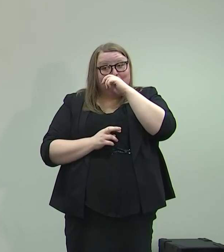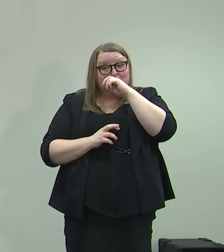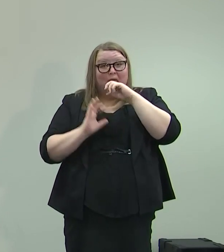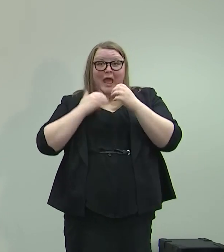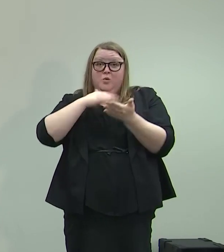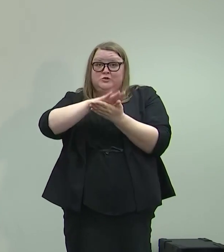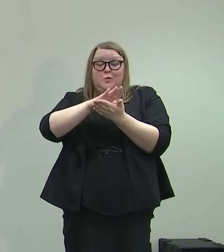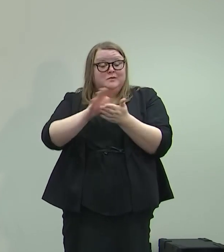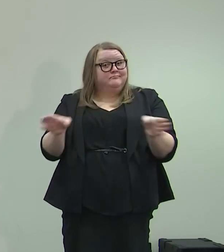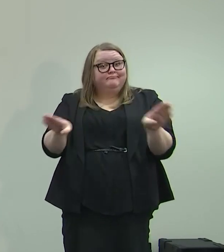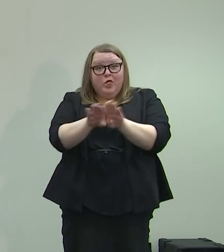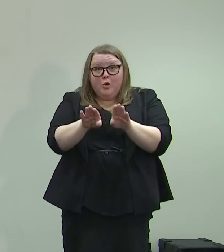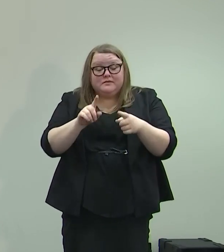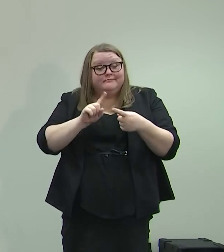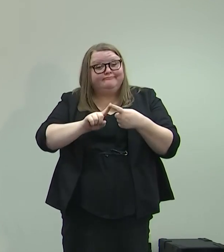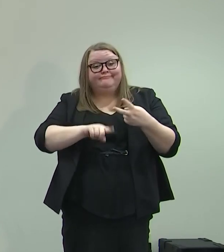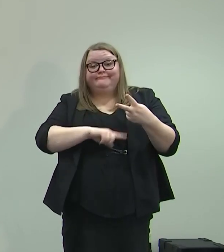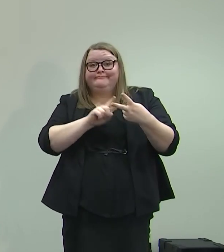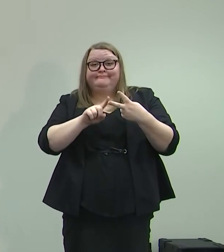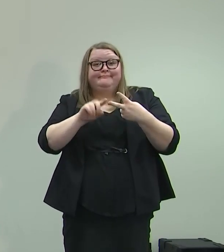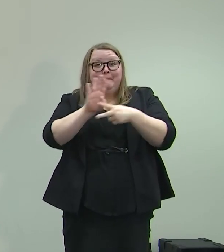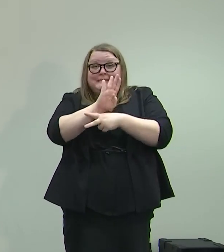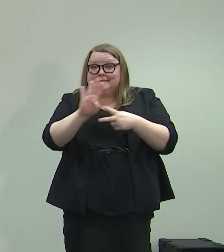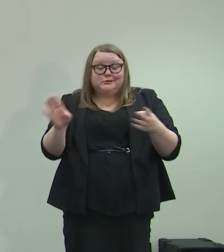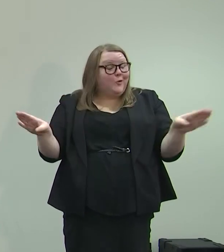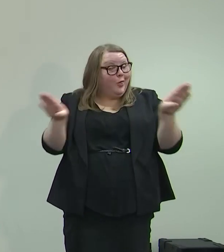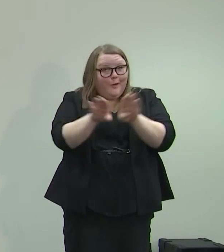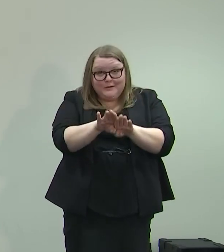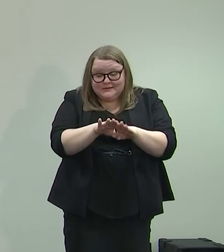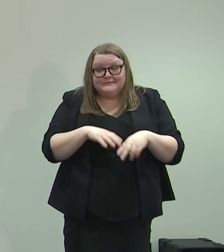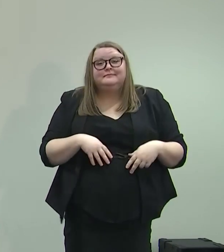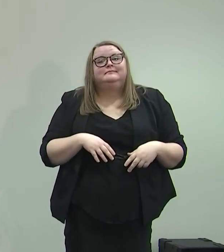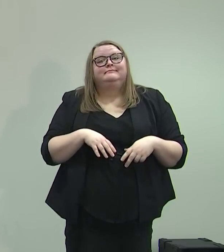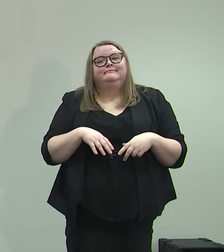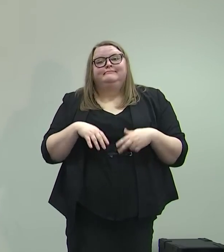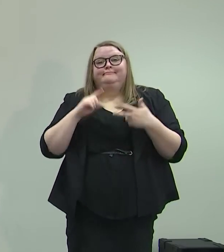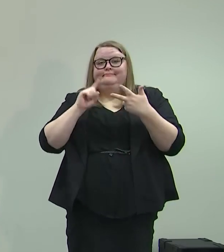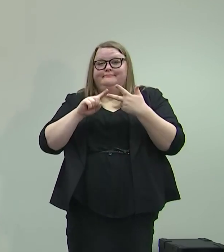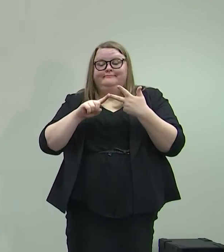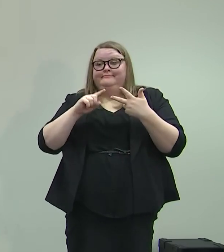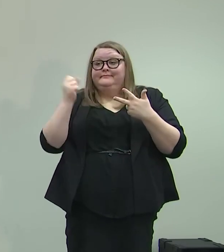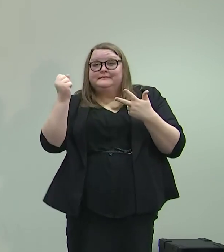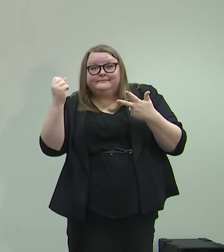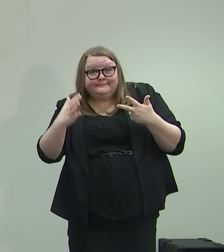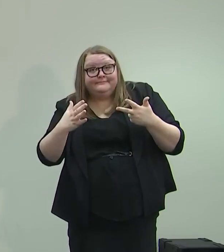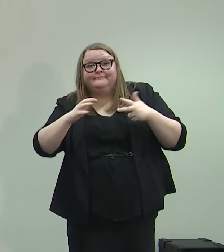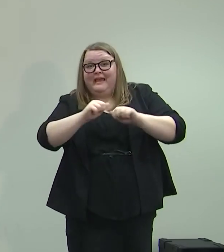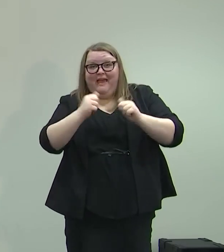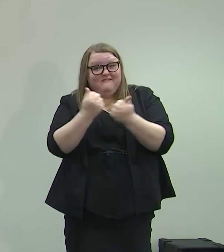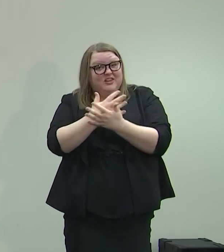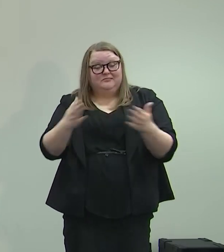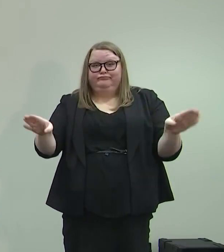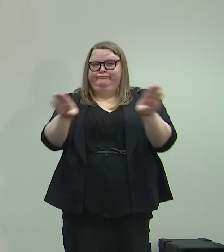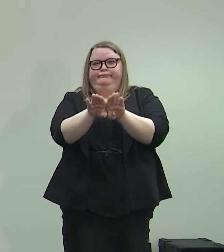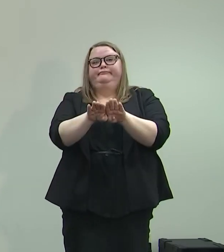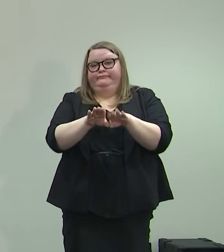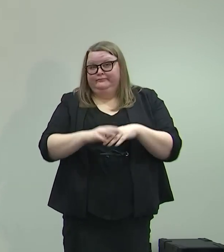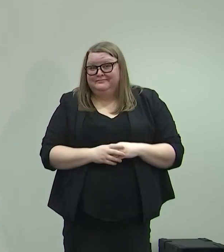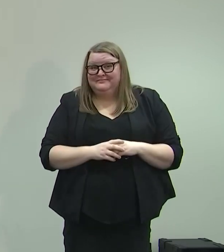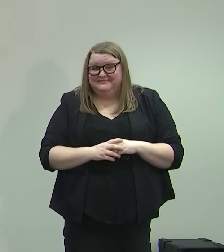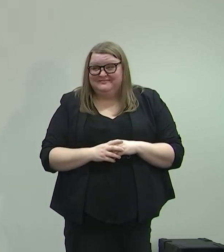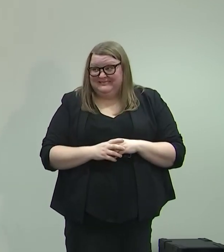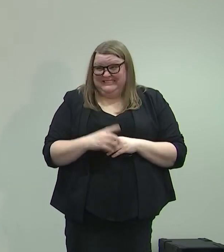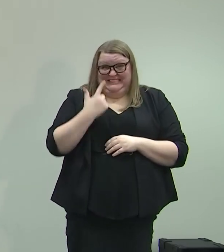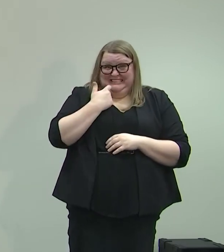closed our schools. We closed our businesses. And we closed our resort industry. It wasn't that